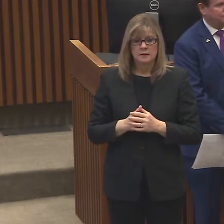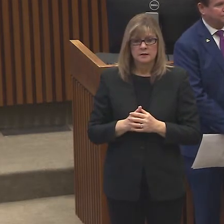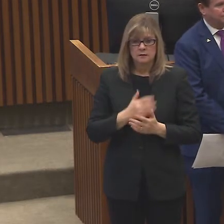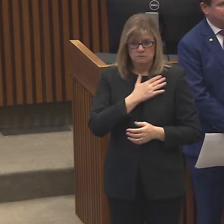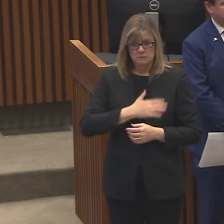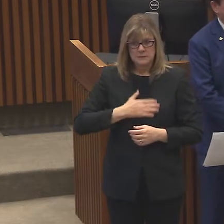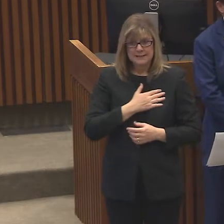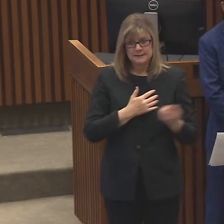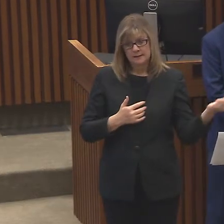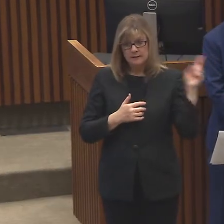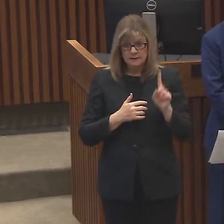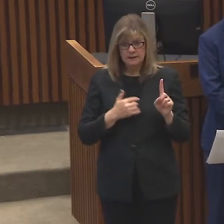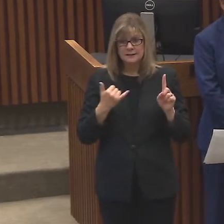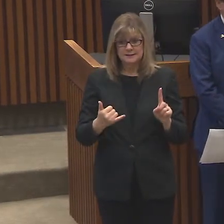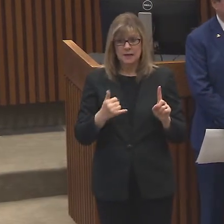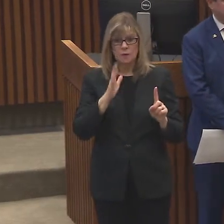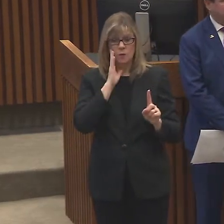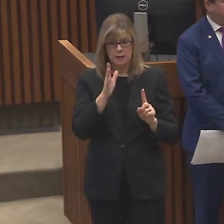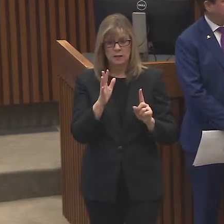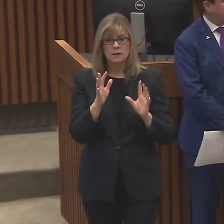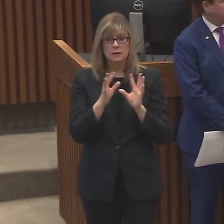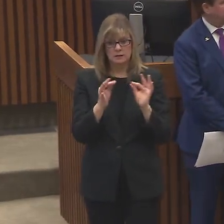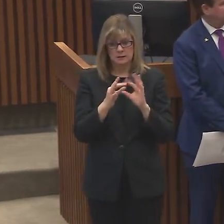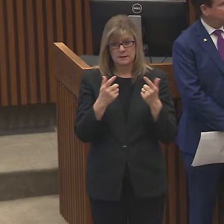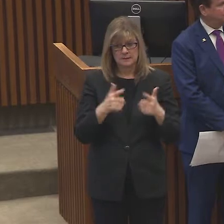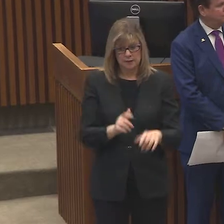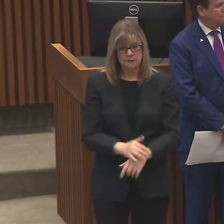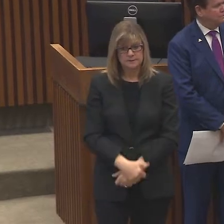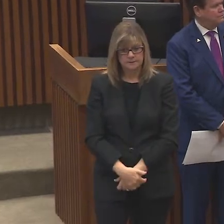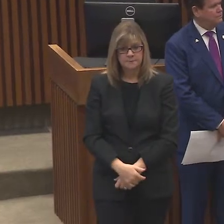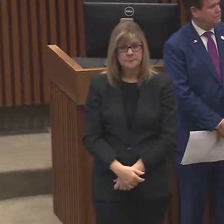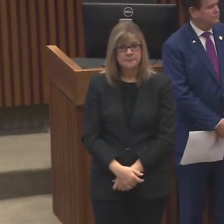please come forward at this point in time and we'll let you do that.